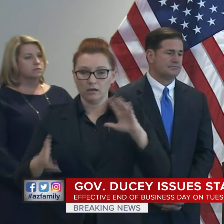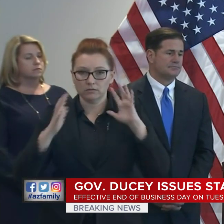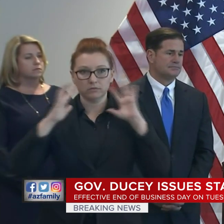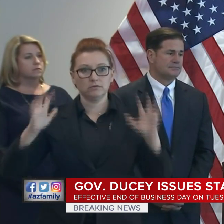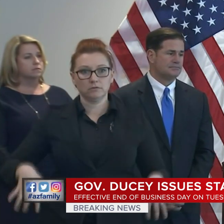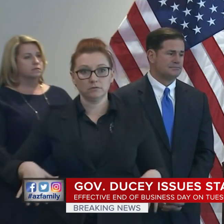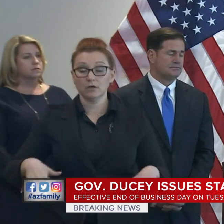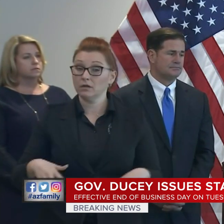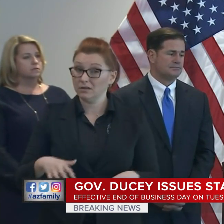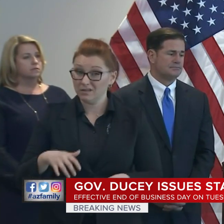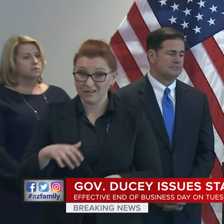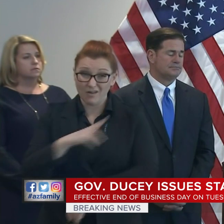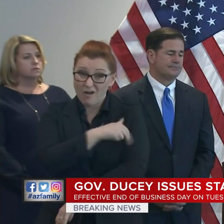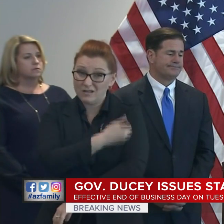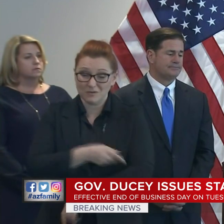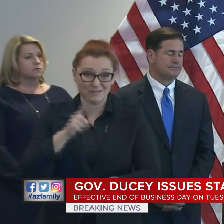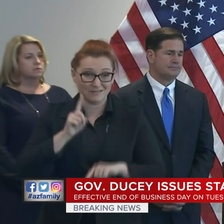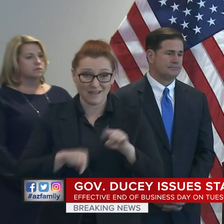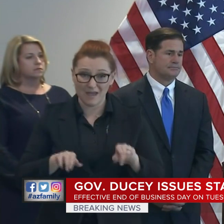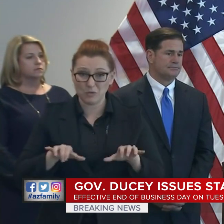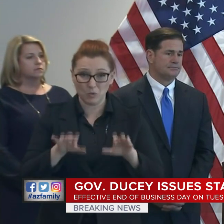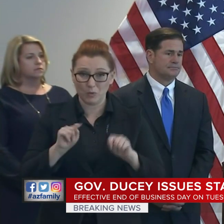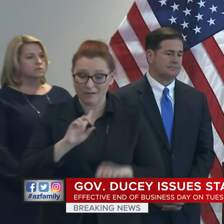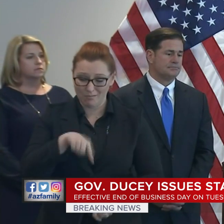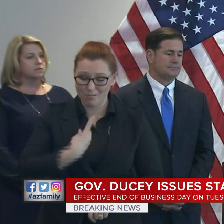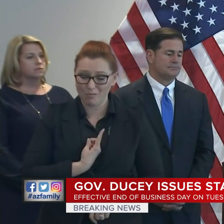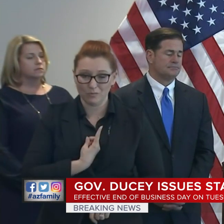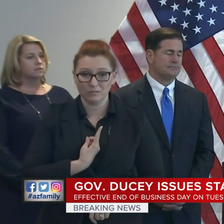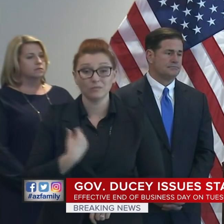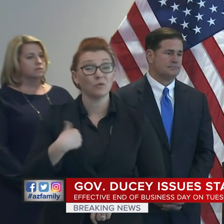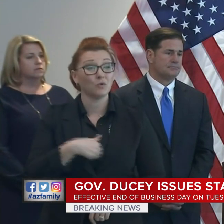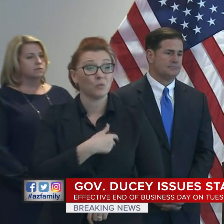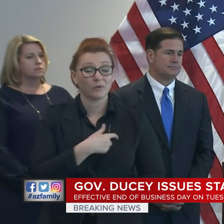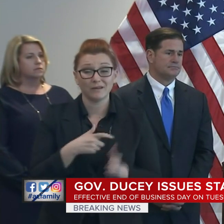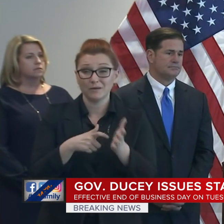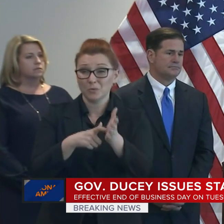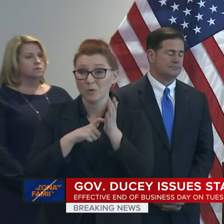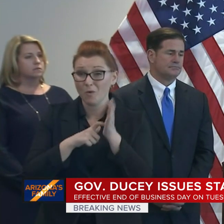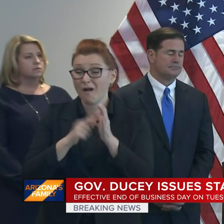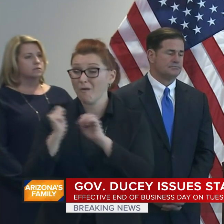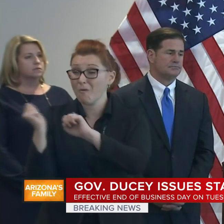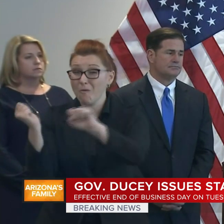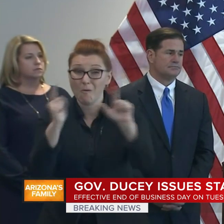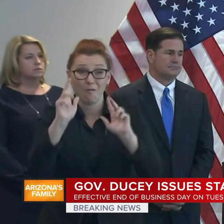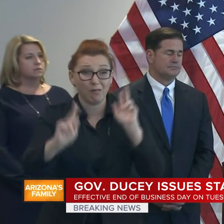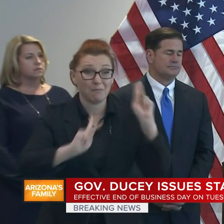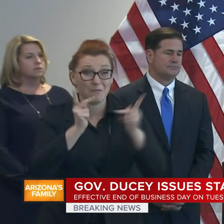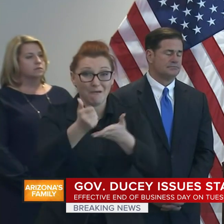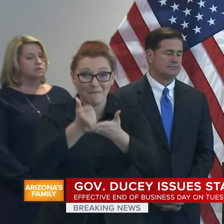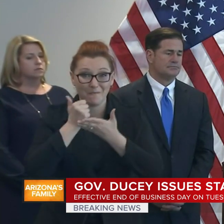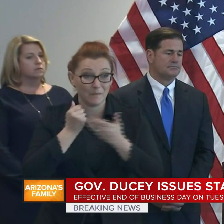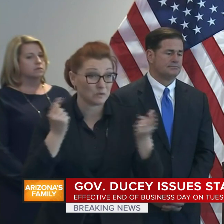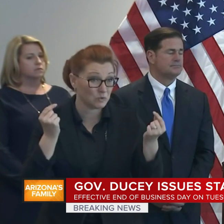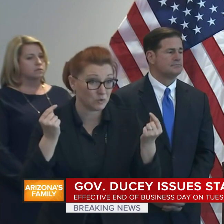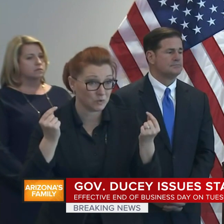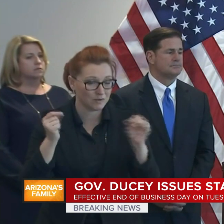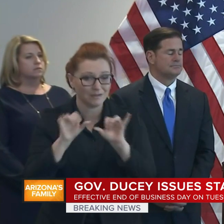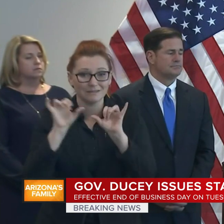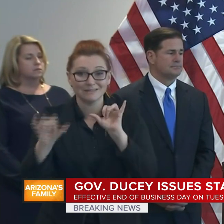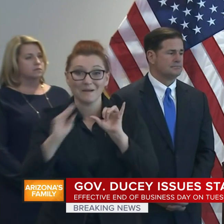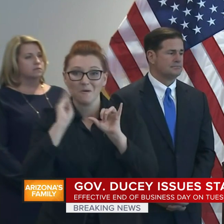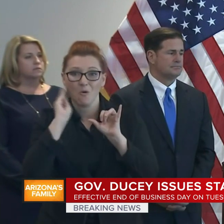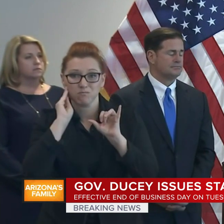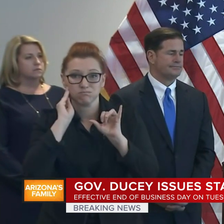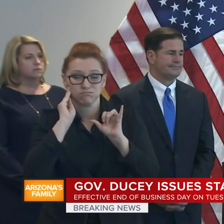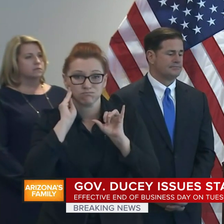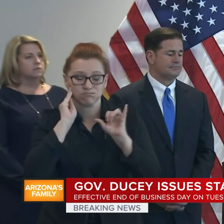alone. We require all Arizona citizens to take heed, to stay home, to stay healthy,